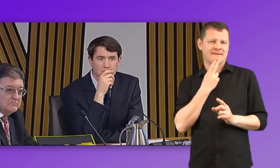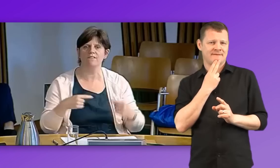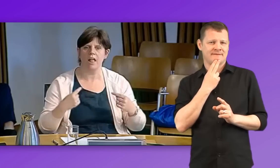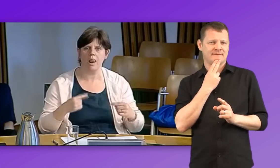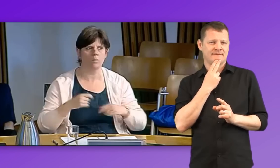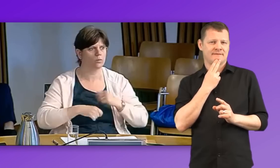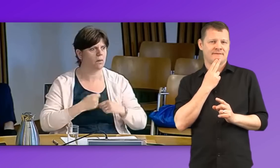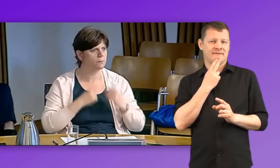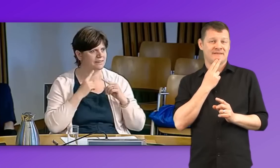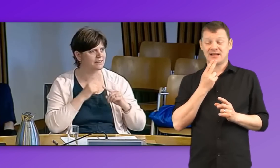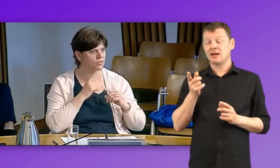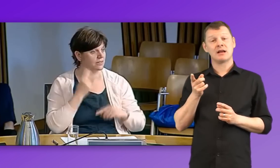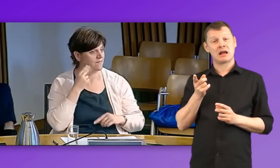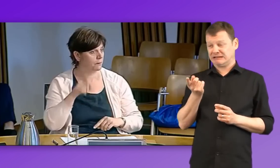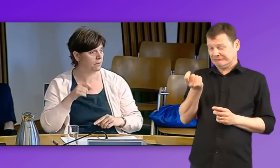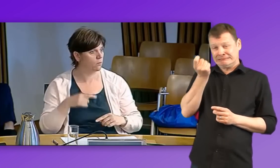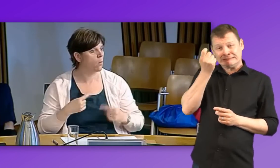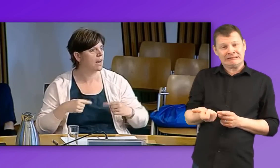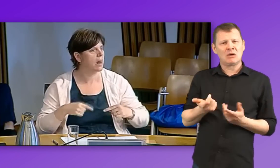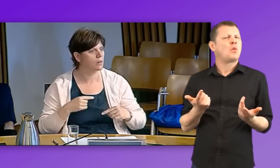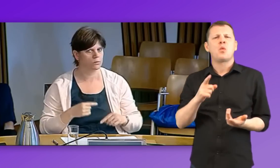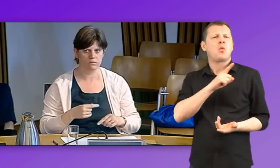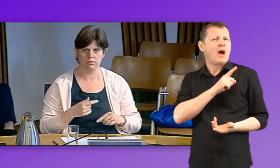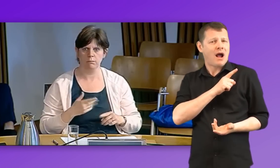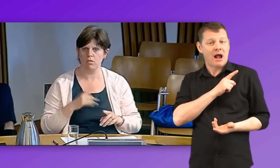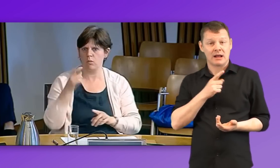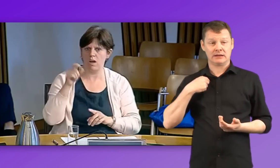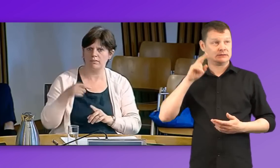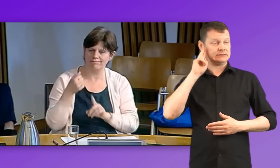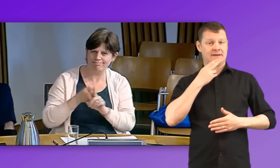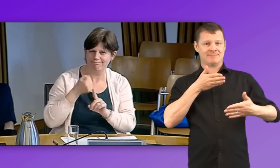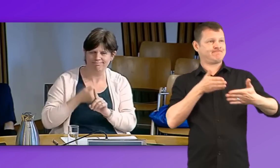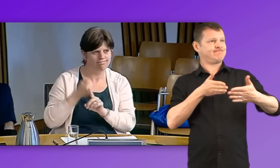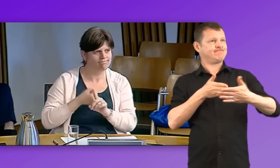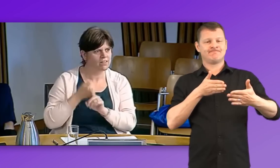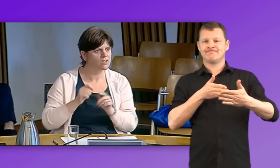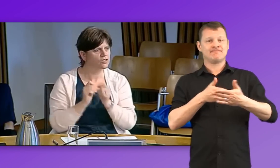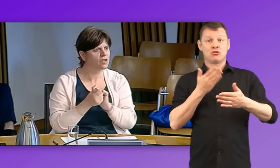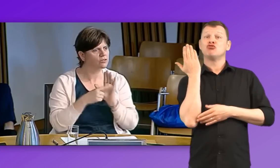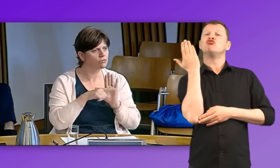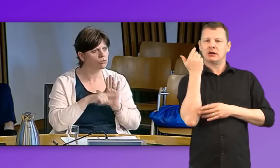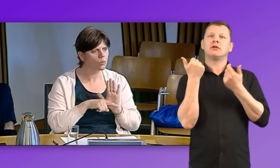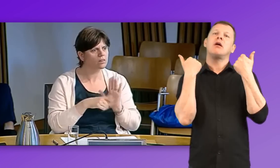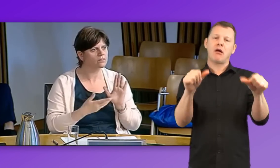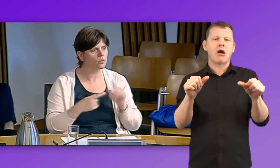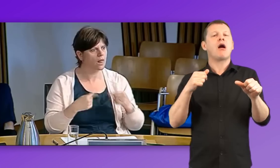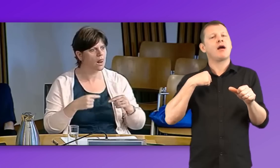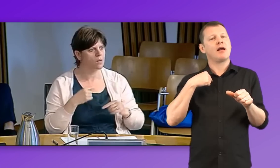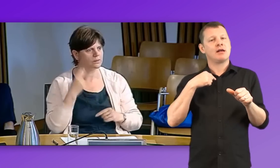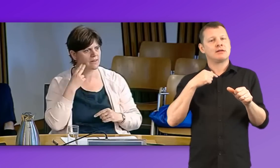deaf people were only allowed to become deaf teachers very recently, and it took a concerted amount of lobbying to